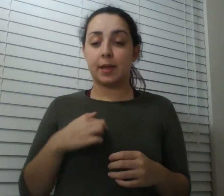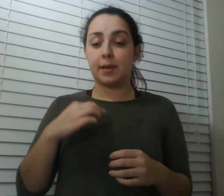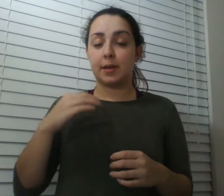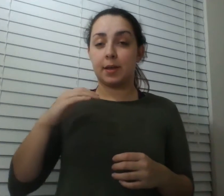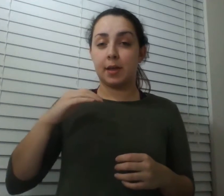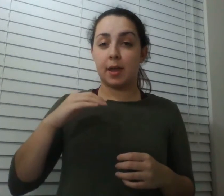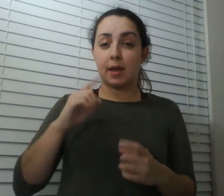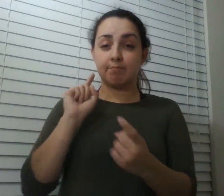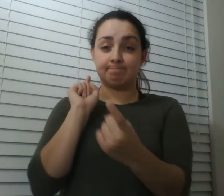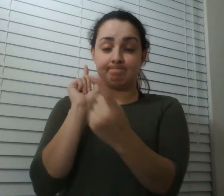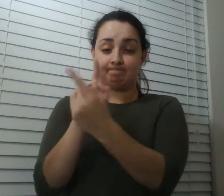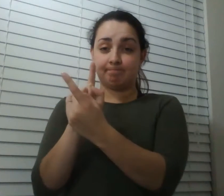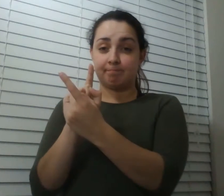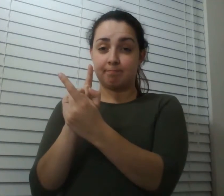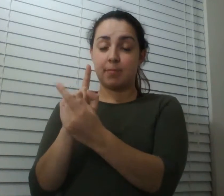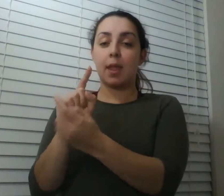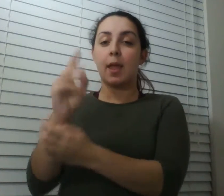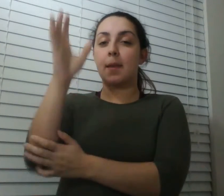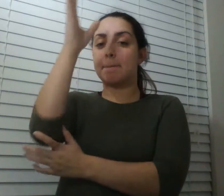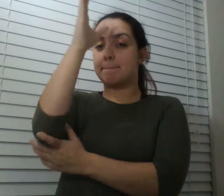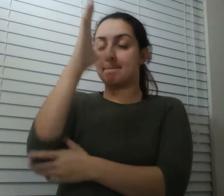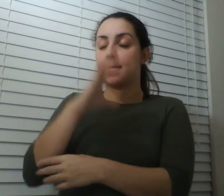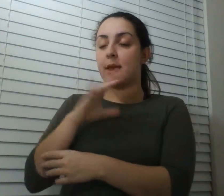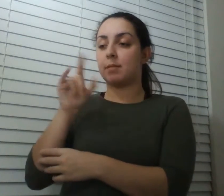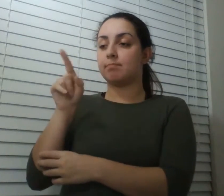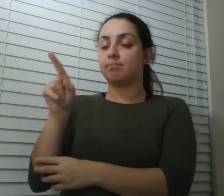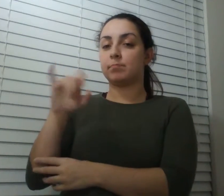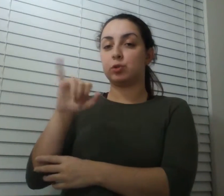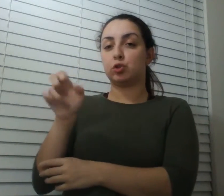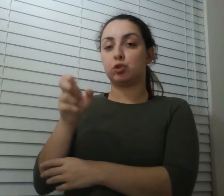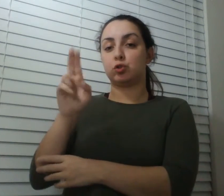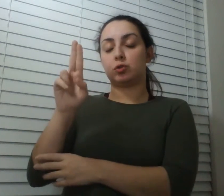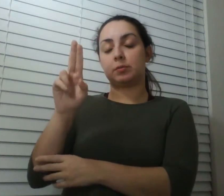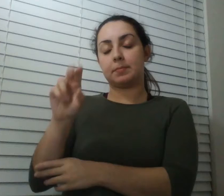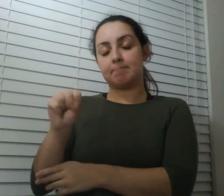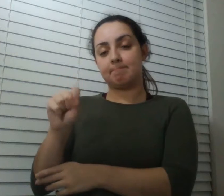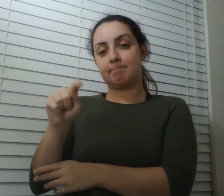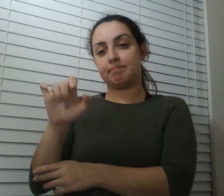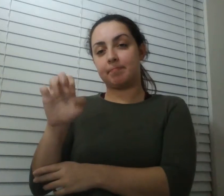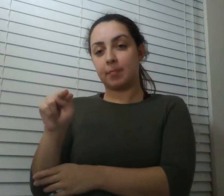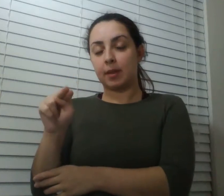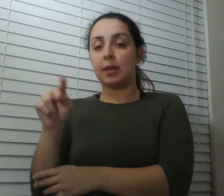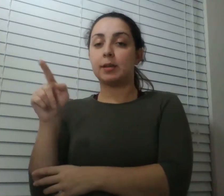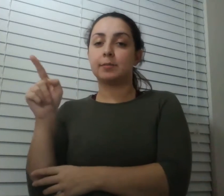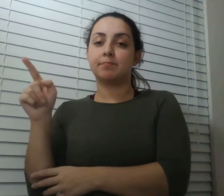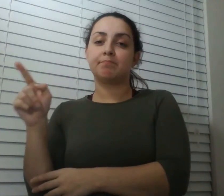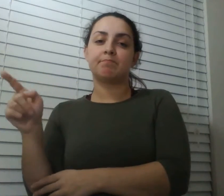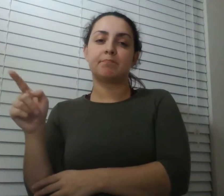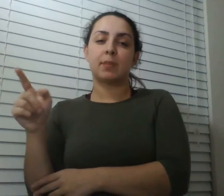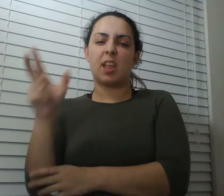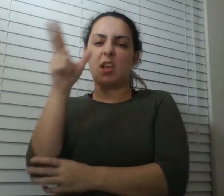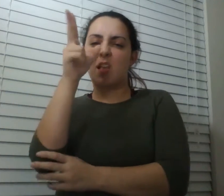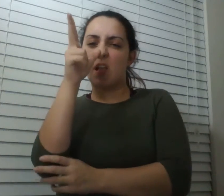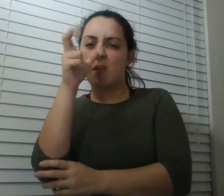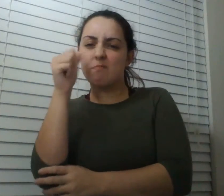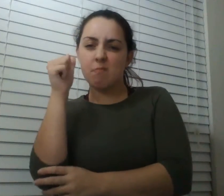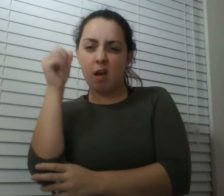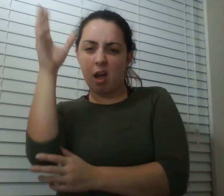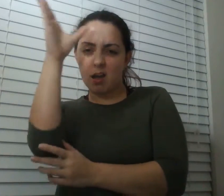schmidt i'm a research biologist but he's really a bug guy i like to try to get into the head of the stinging